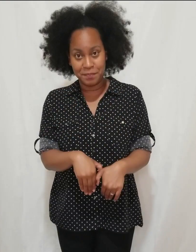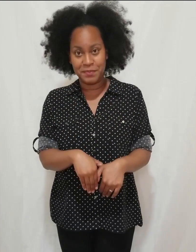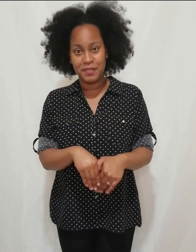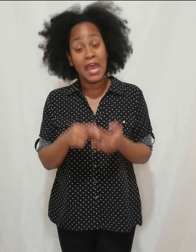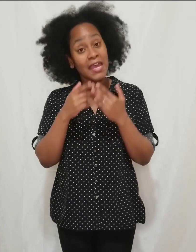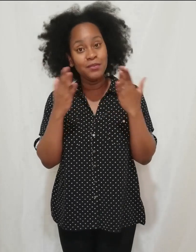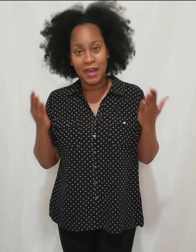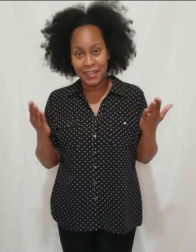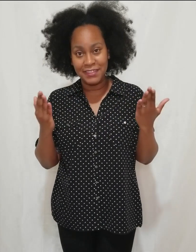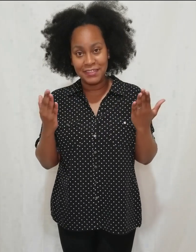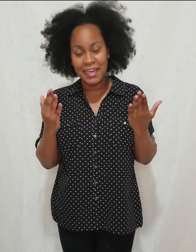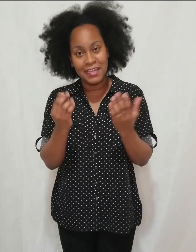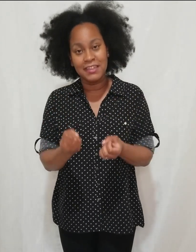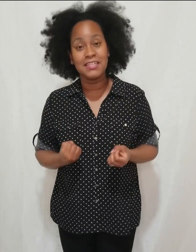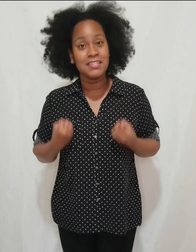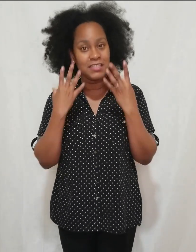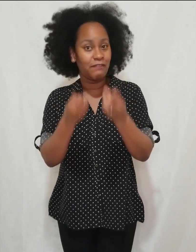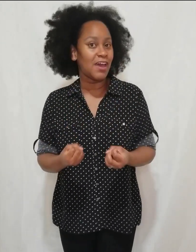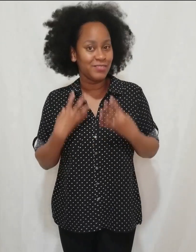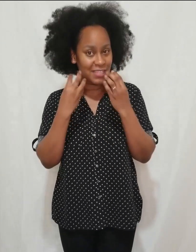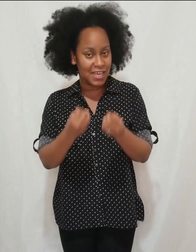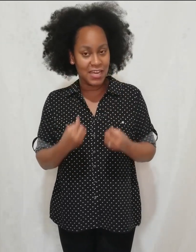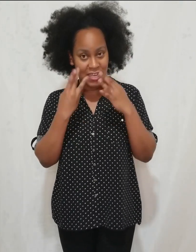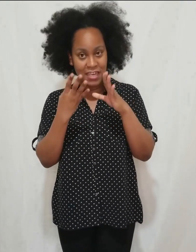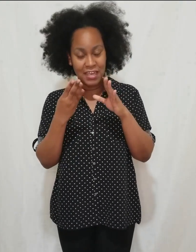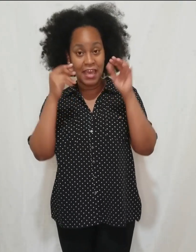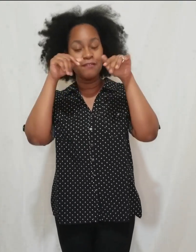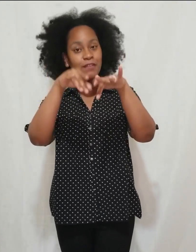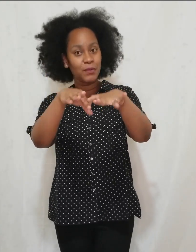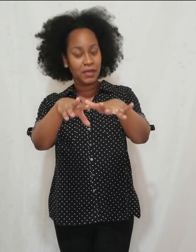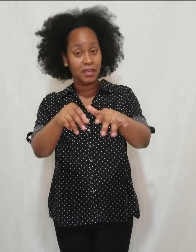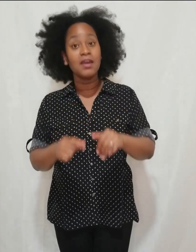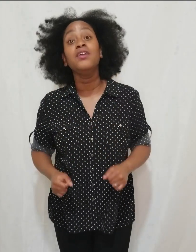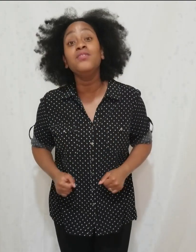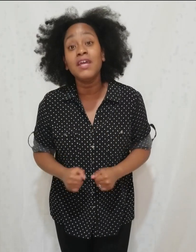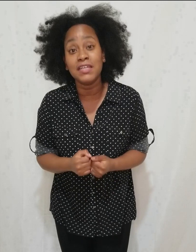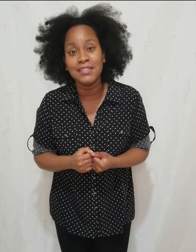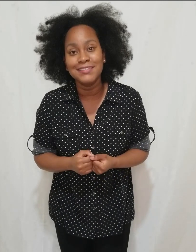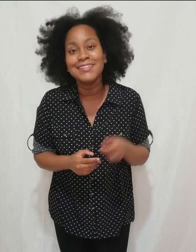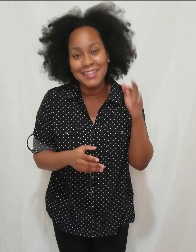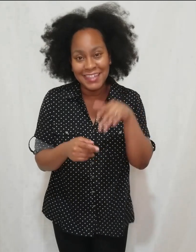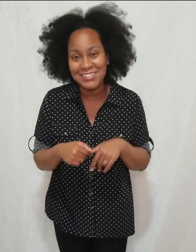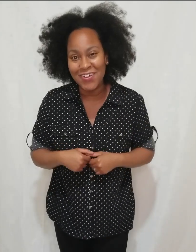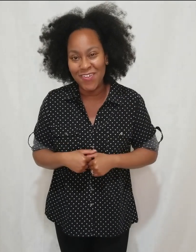and wide and this is fountain and flowing. Are you ready? Let's go.